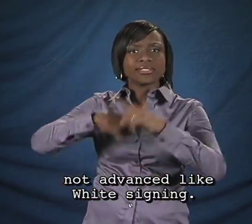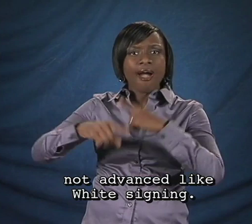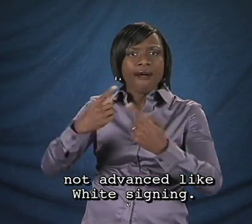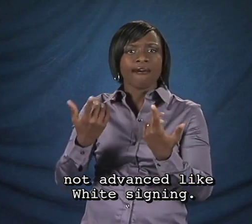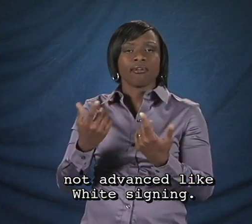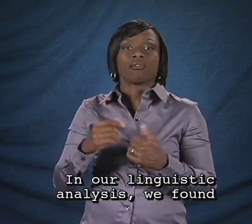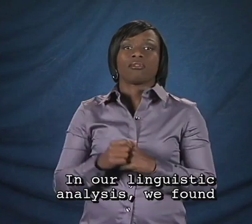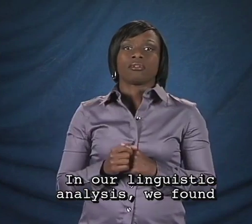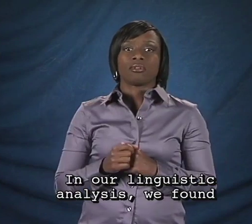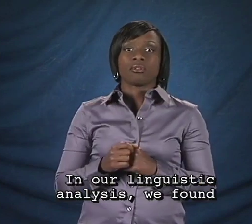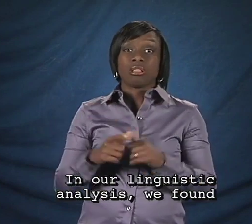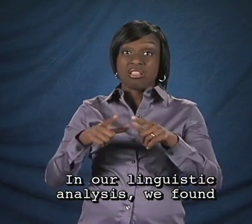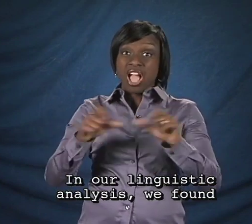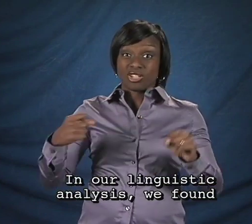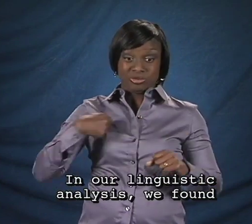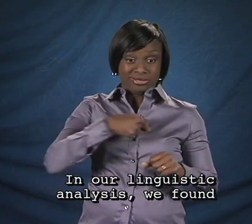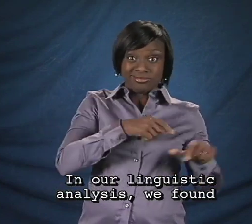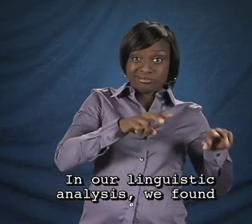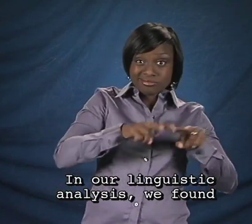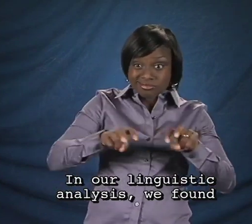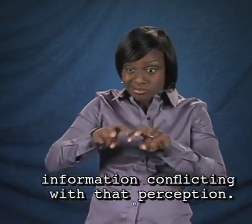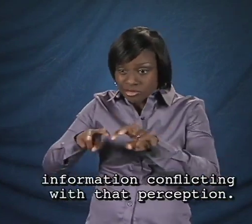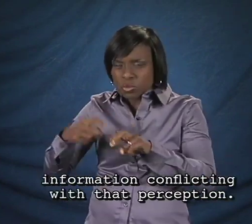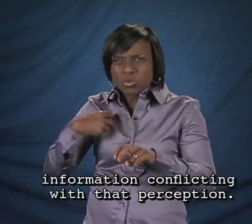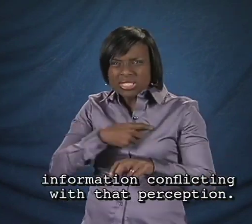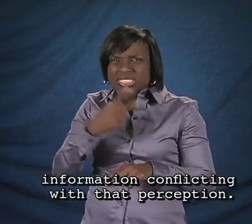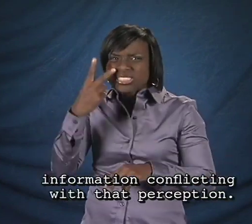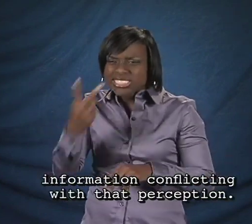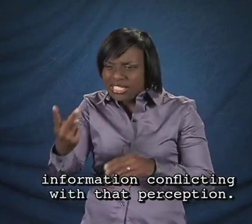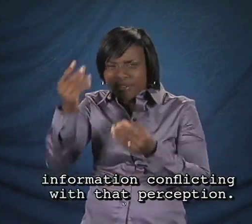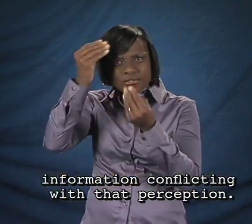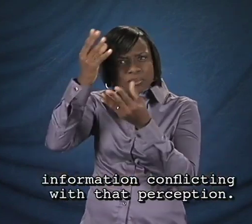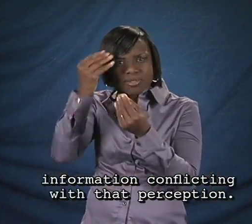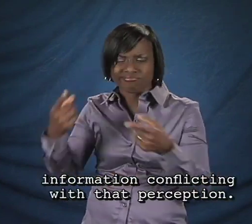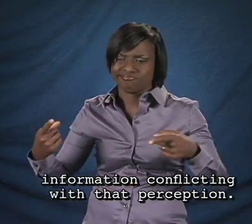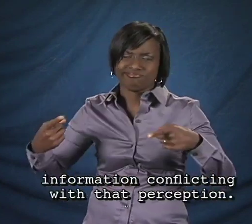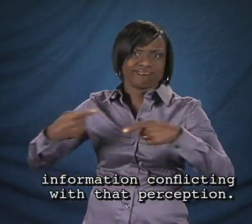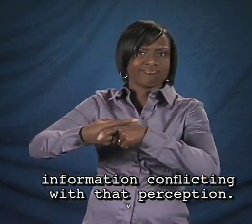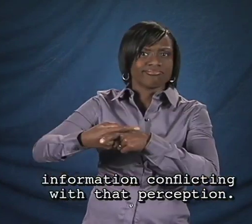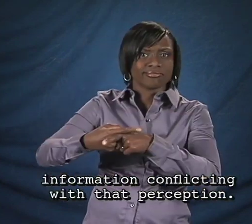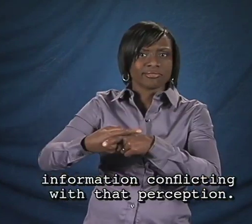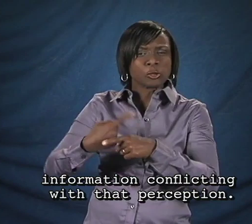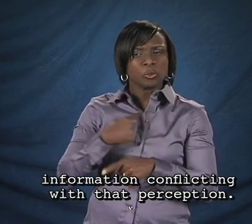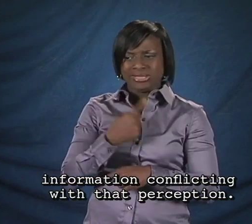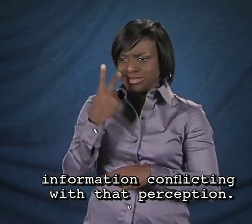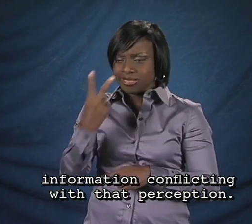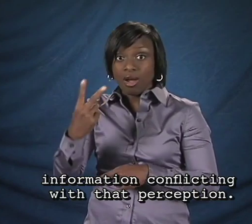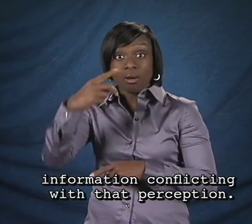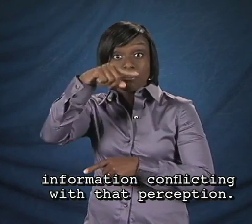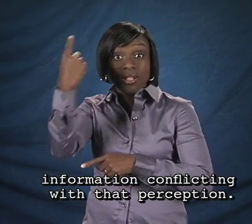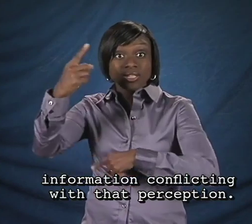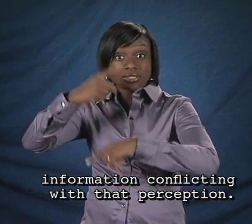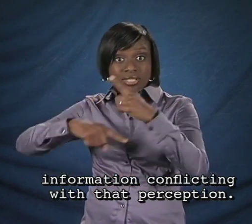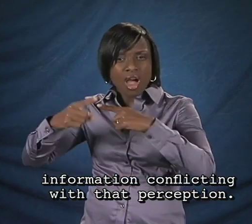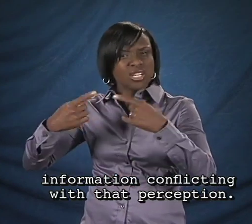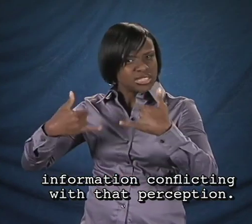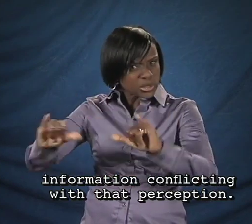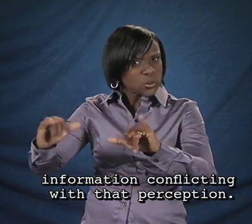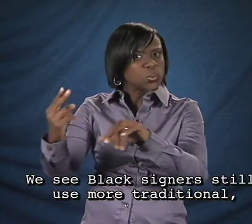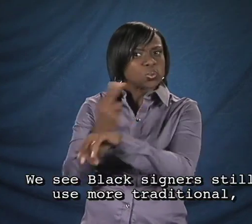signing. In our linguistic analysis, we found information conflicting with that perception. We